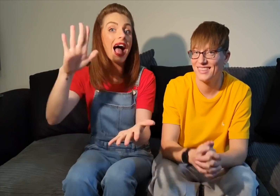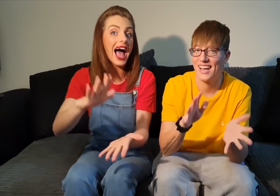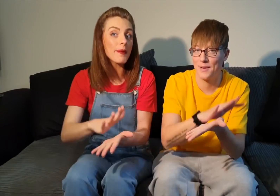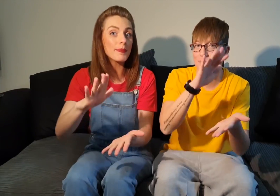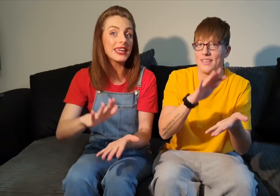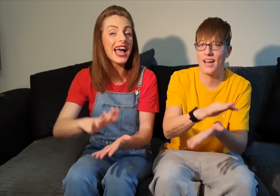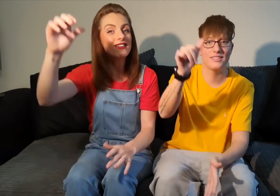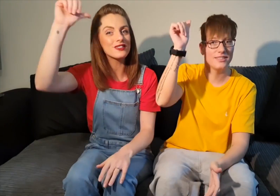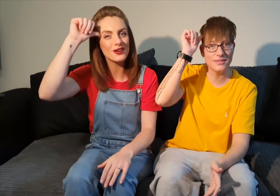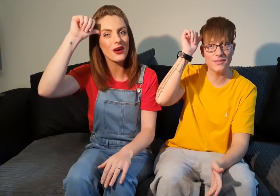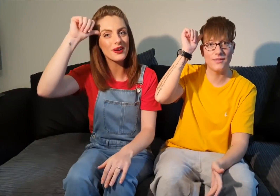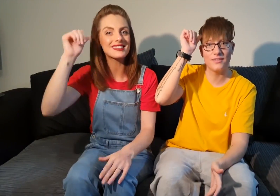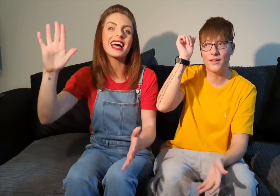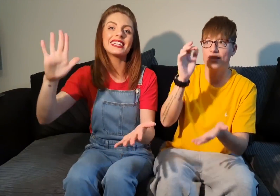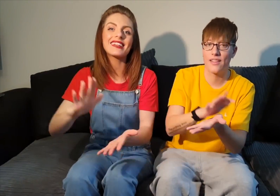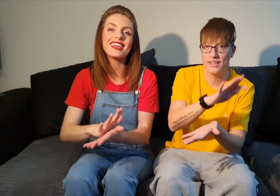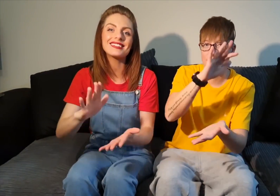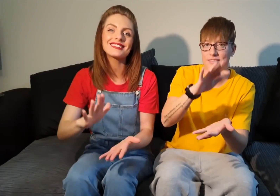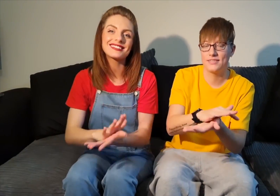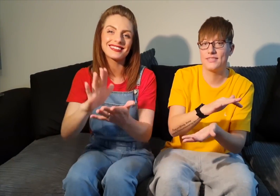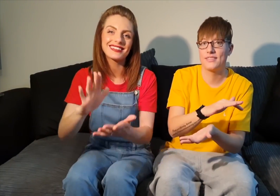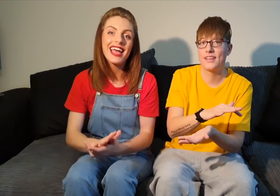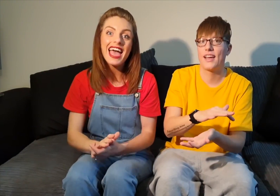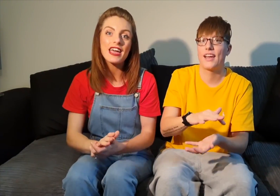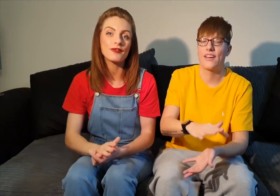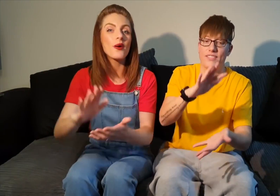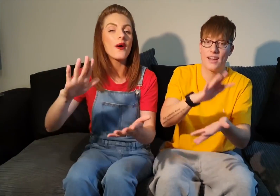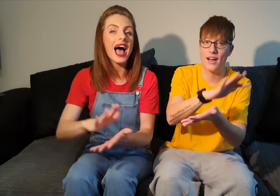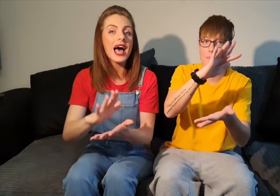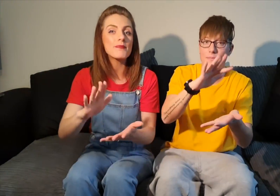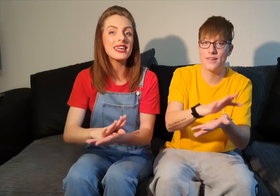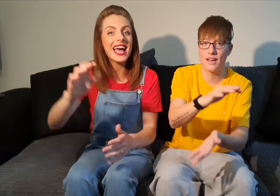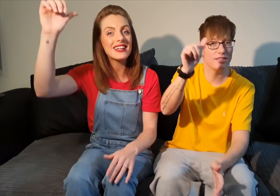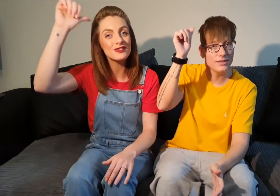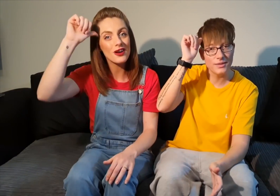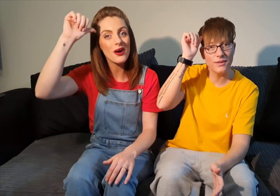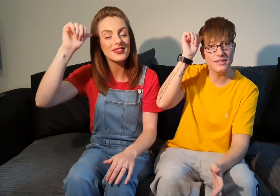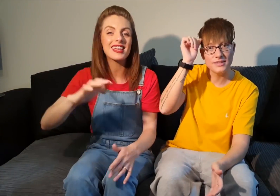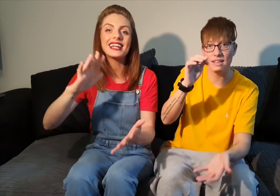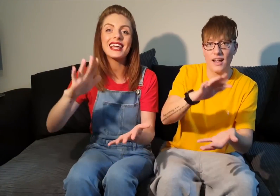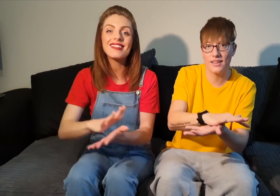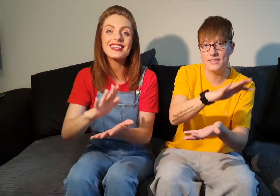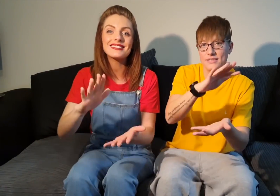happy and you know it sign like this if you're happy and you know it sign like this